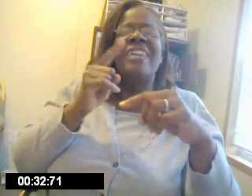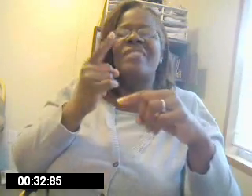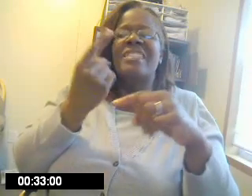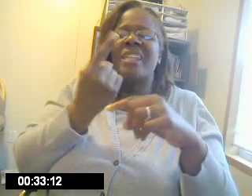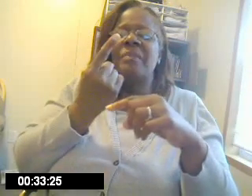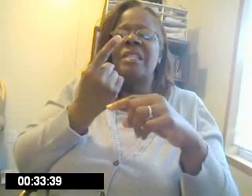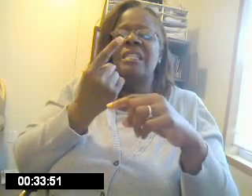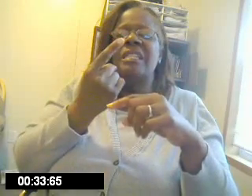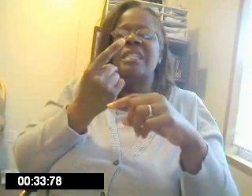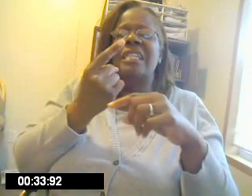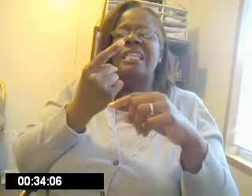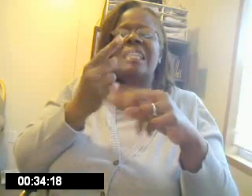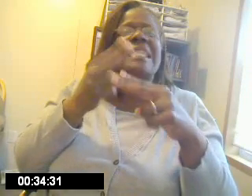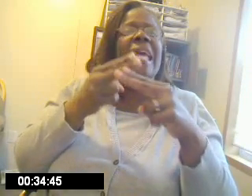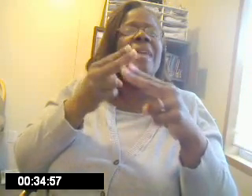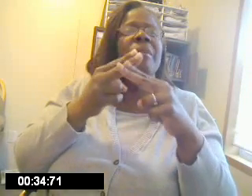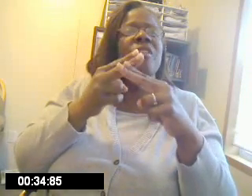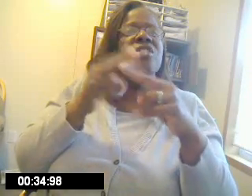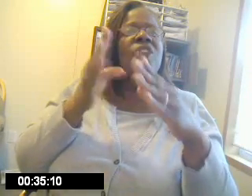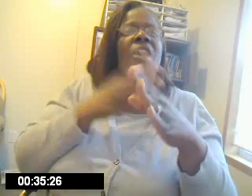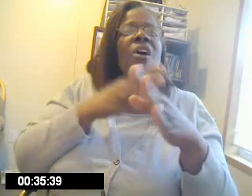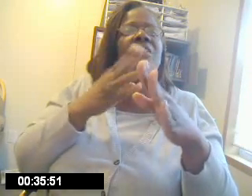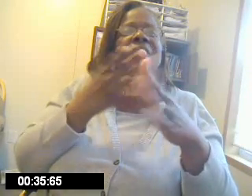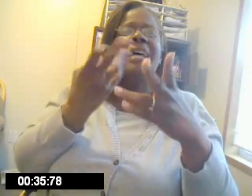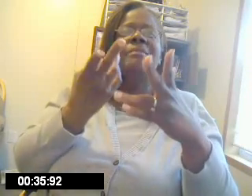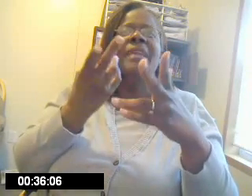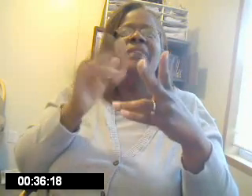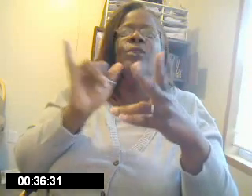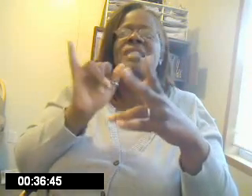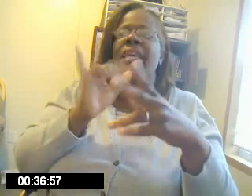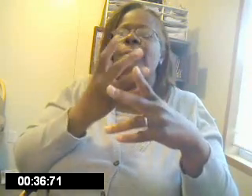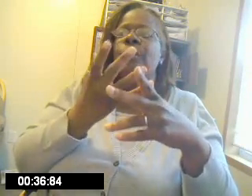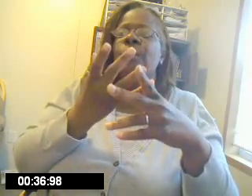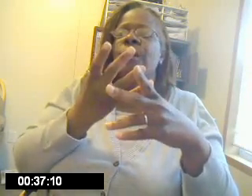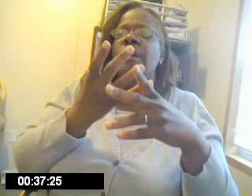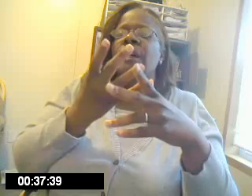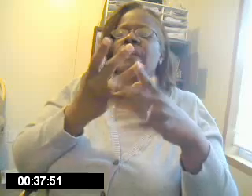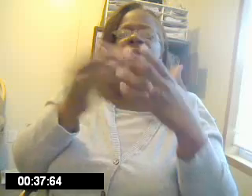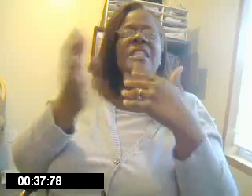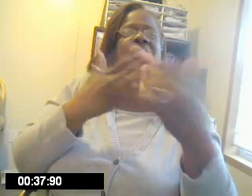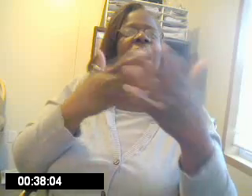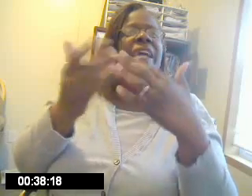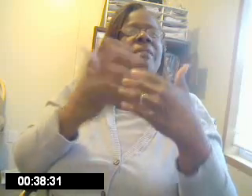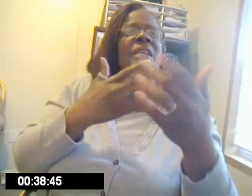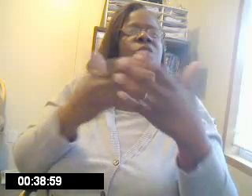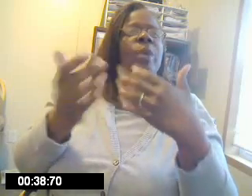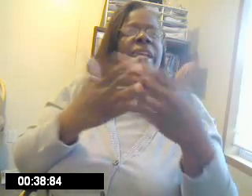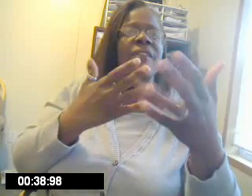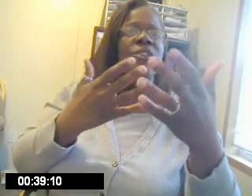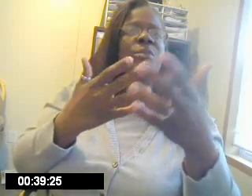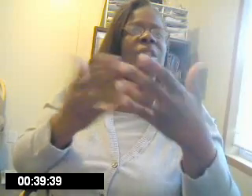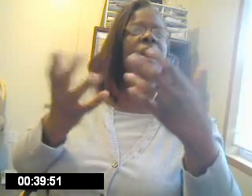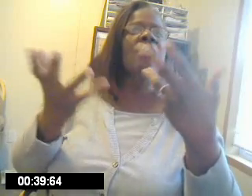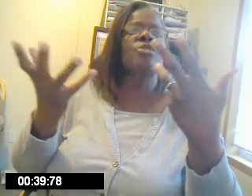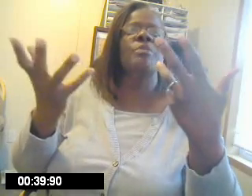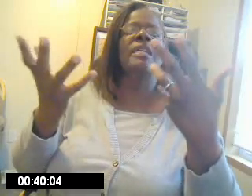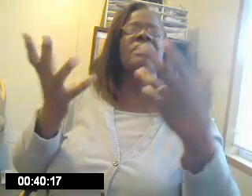in the name of the song that, like for example, this sign means whatever but it also means